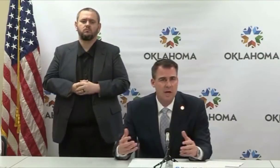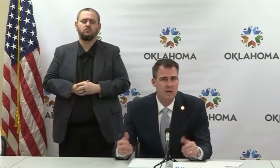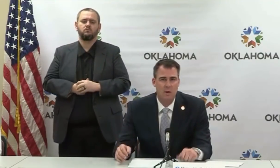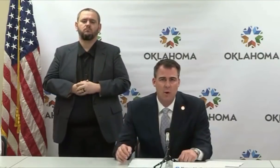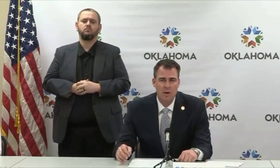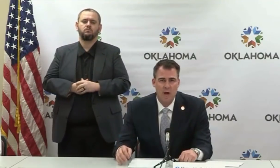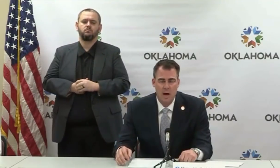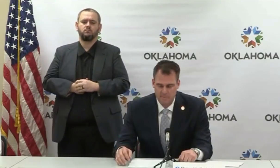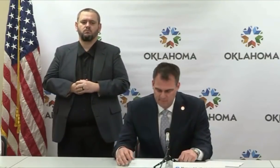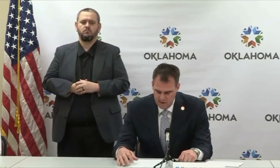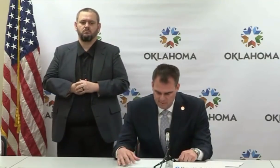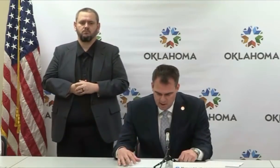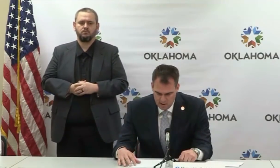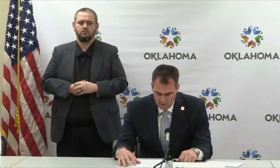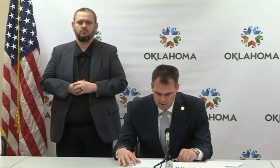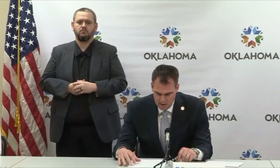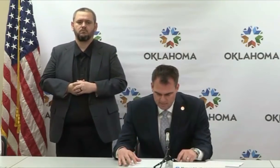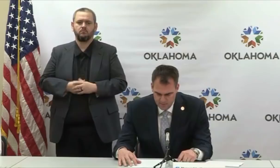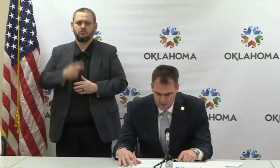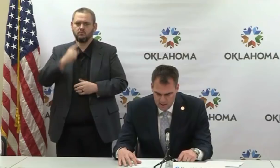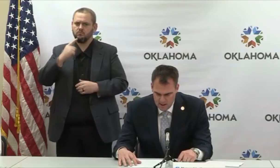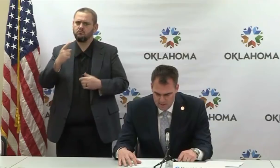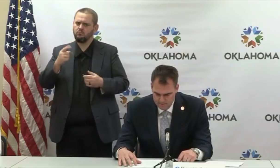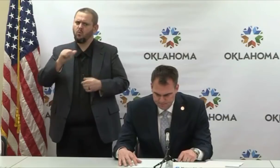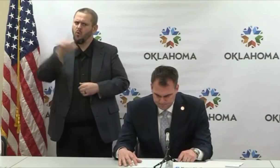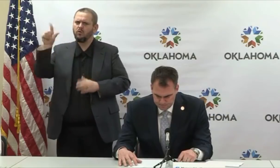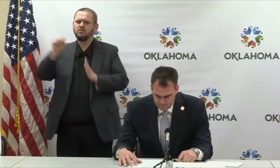Oklahoma State did a great job of getting those in.